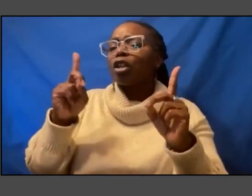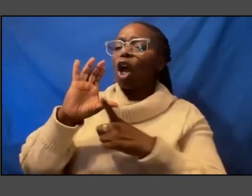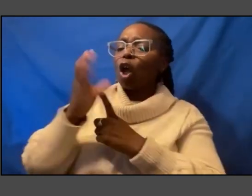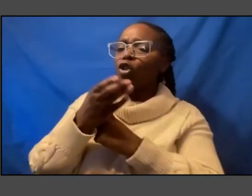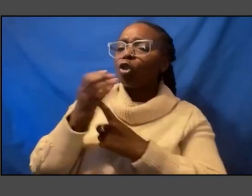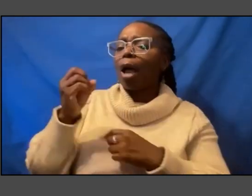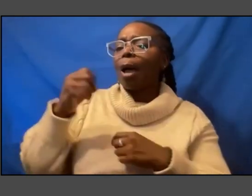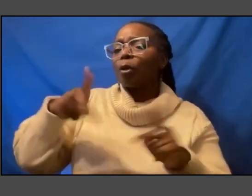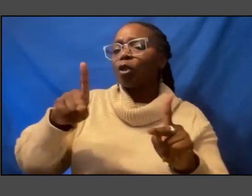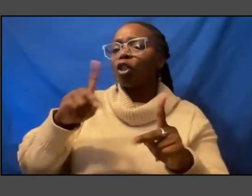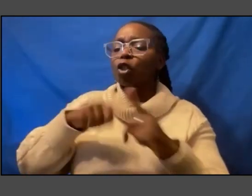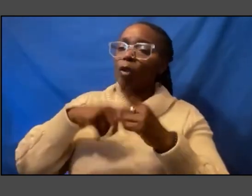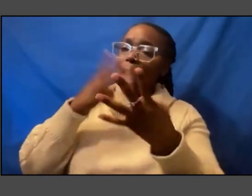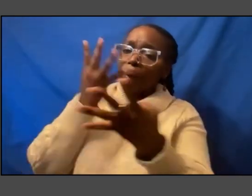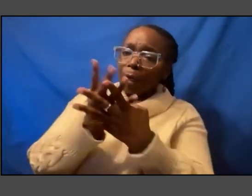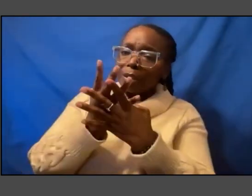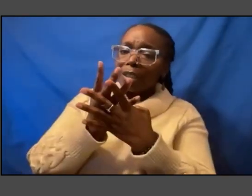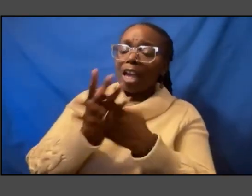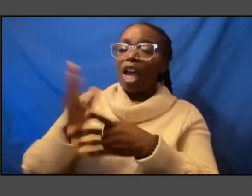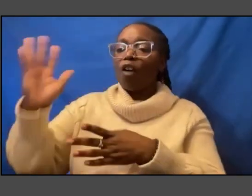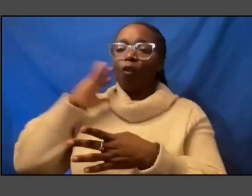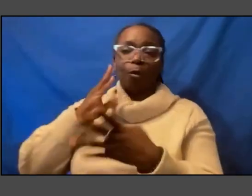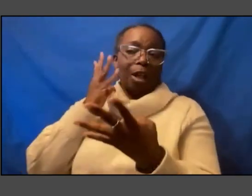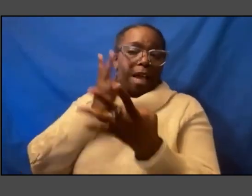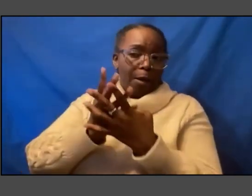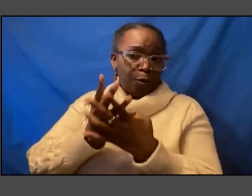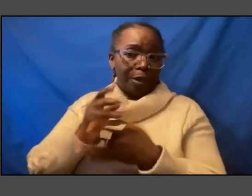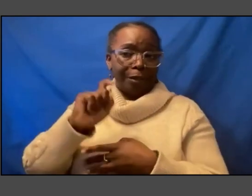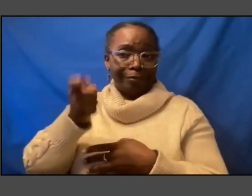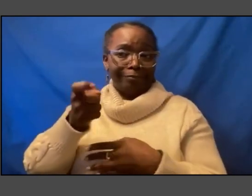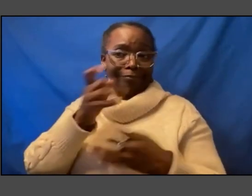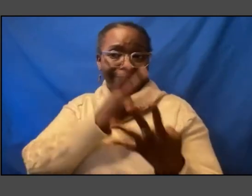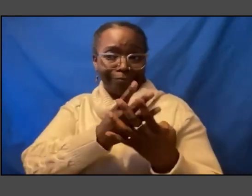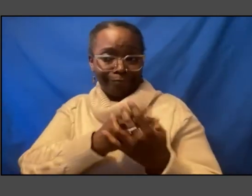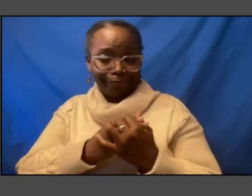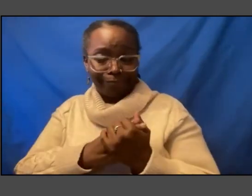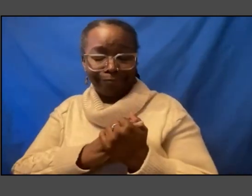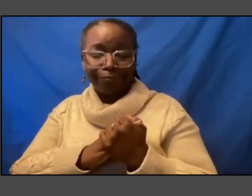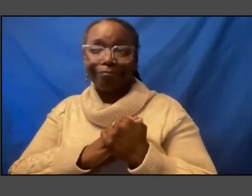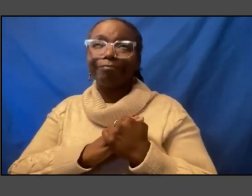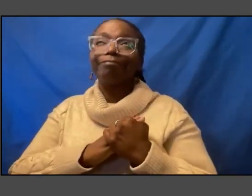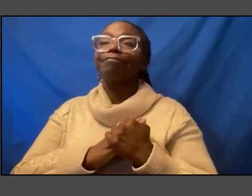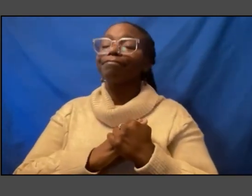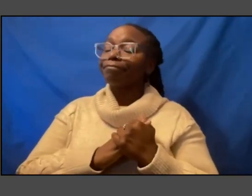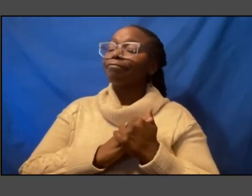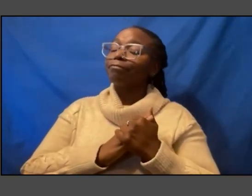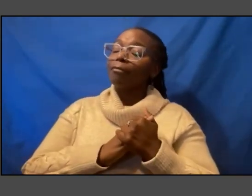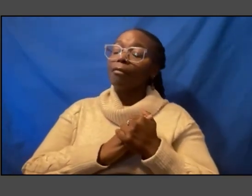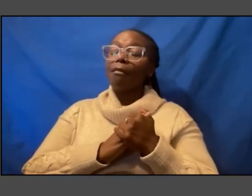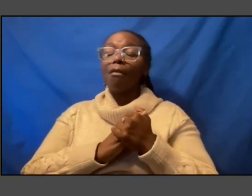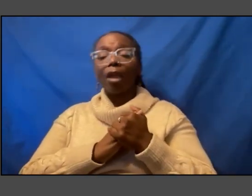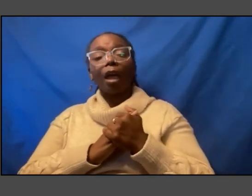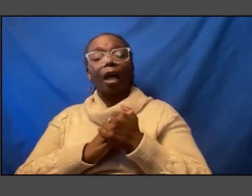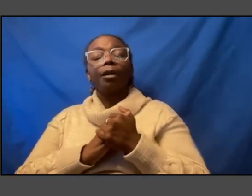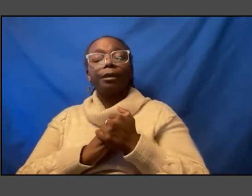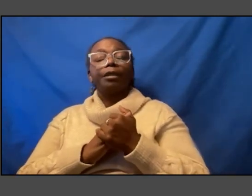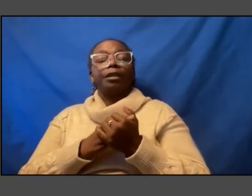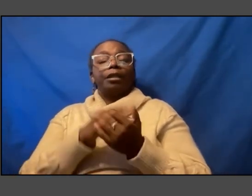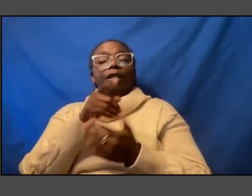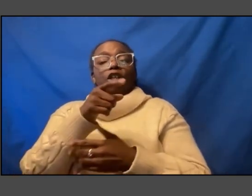and formerly incarcerated um you know i think that when we built the museum we said